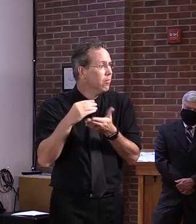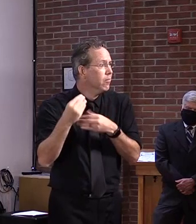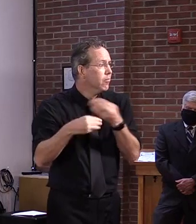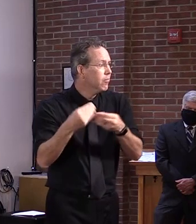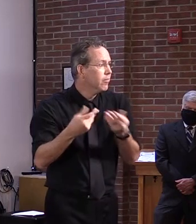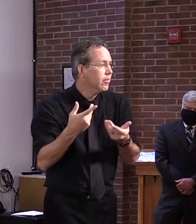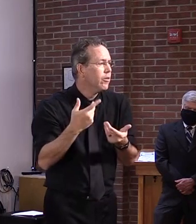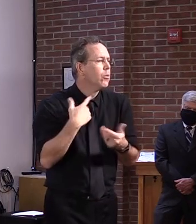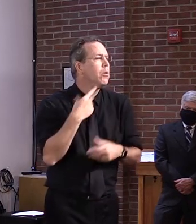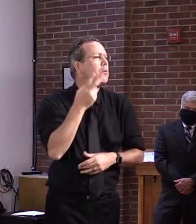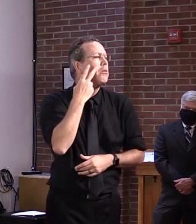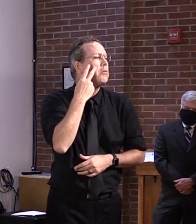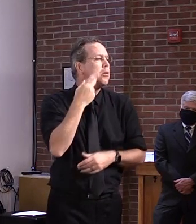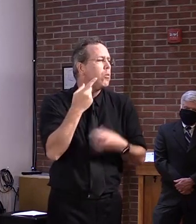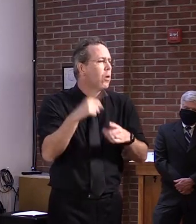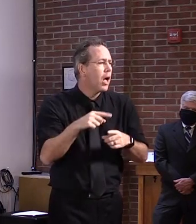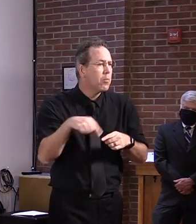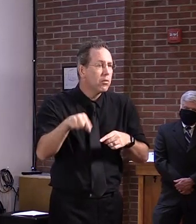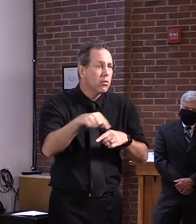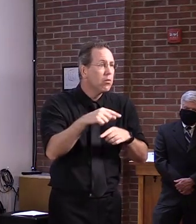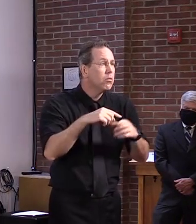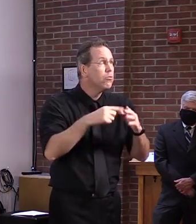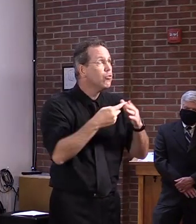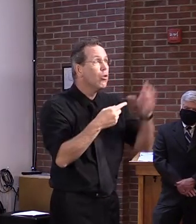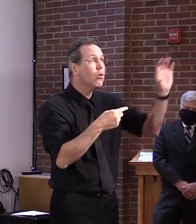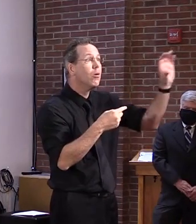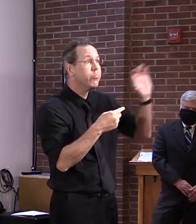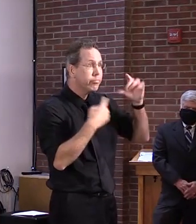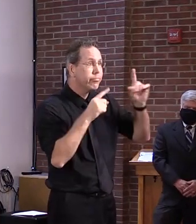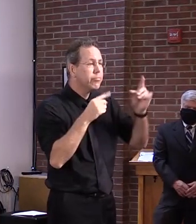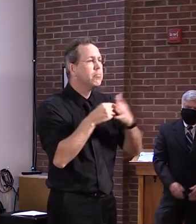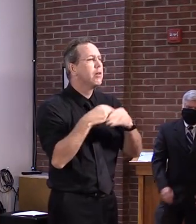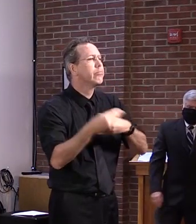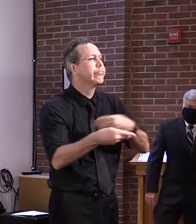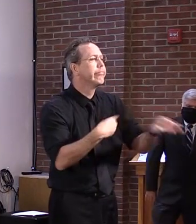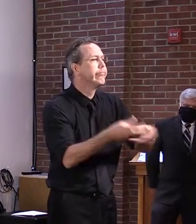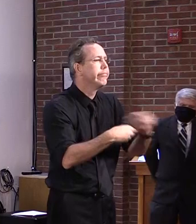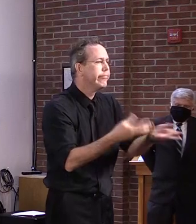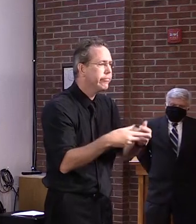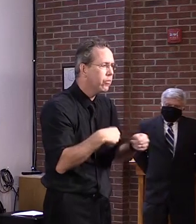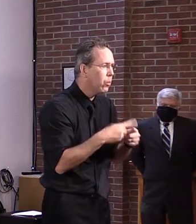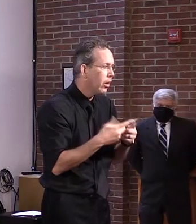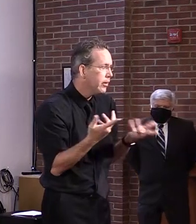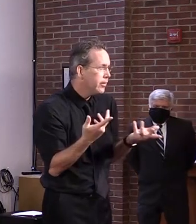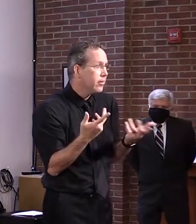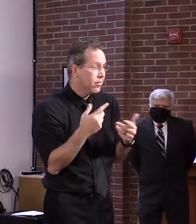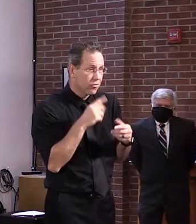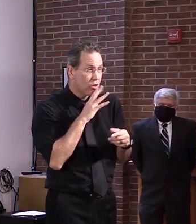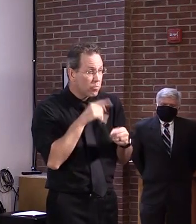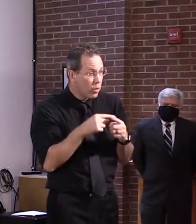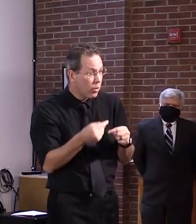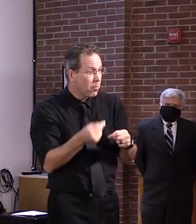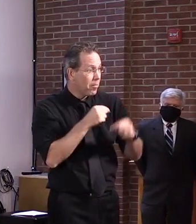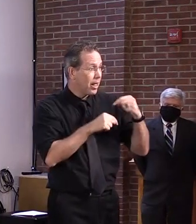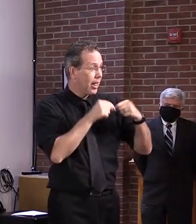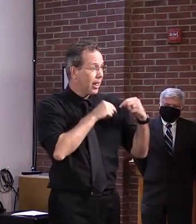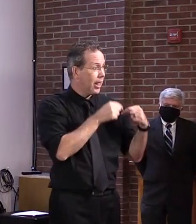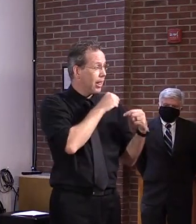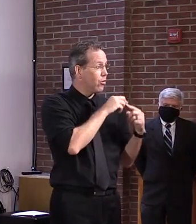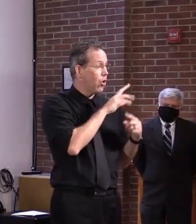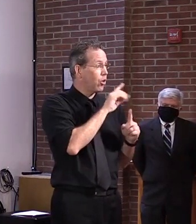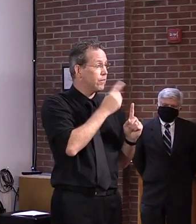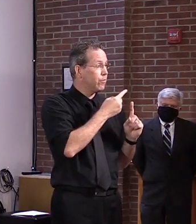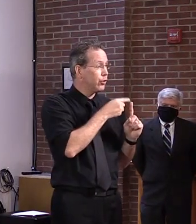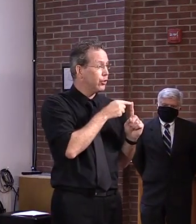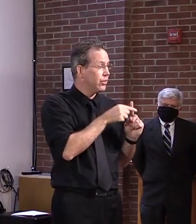even just given the fact that, um, you know, we're already talking about going back in time, uh, two or three weeks. Um, we'll probably